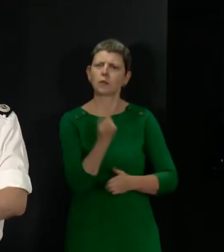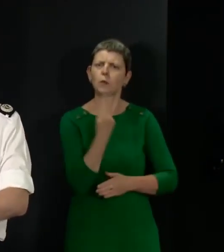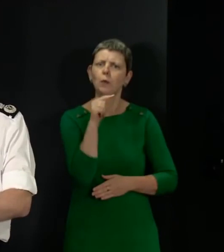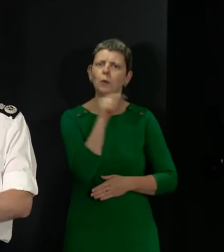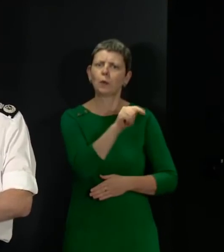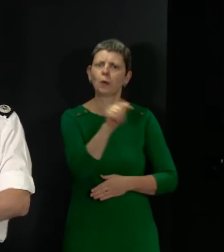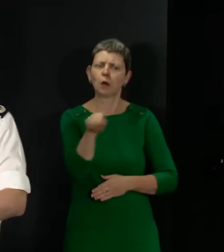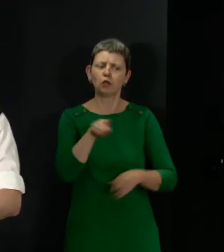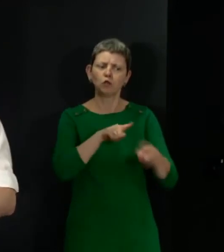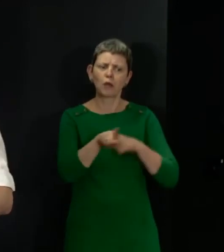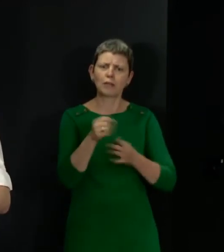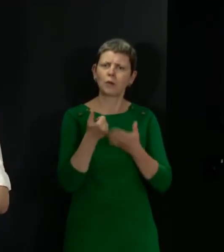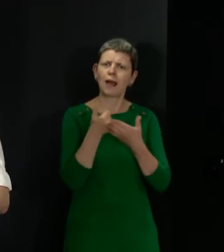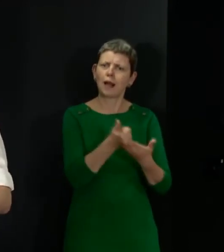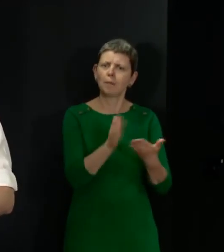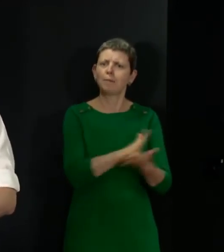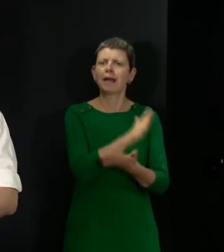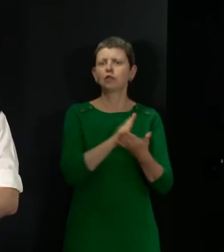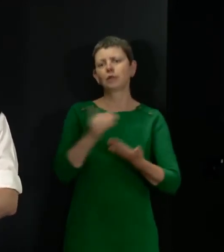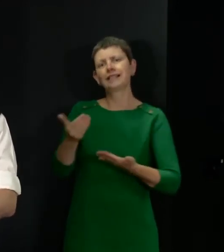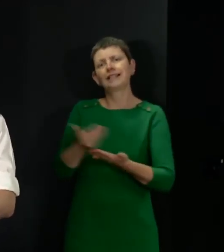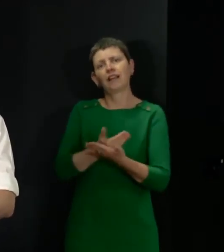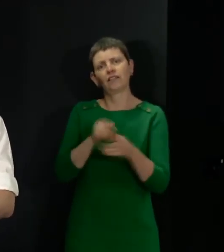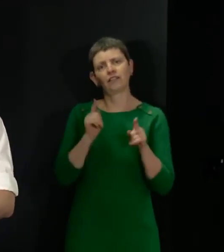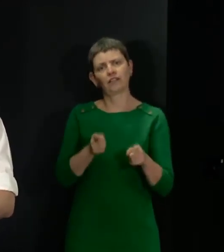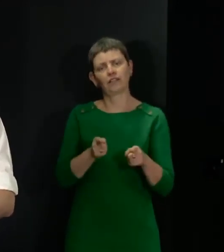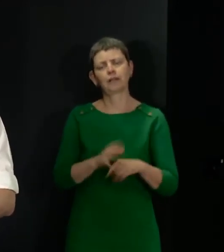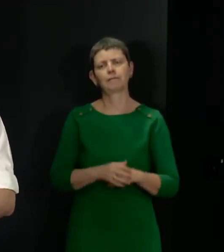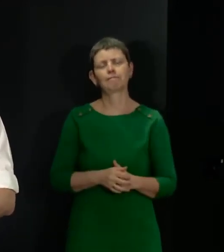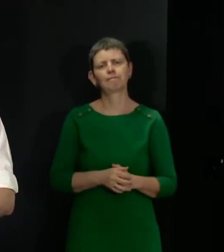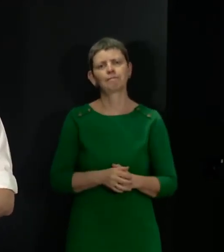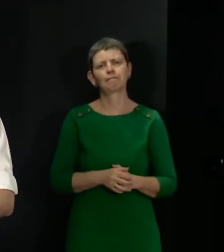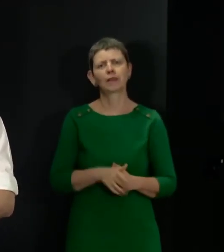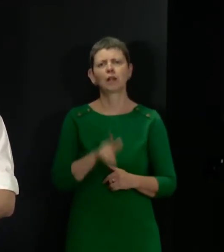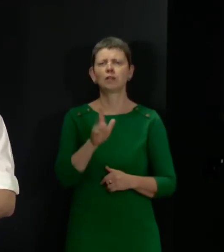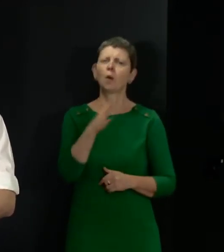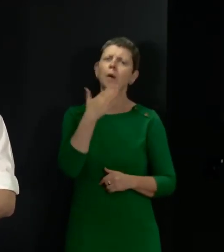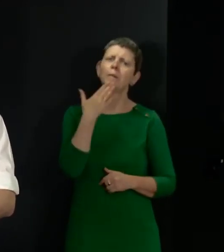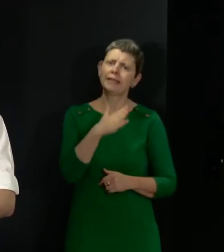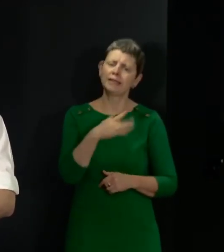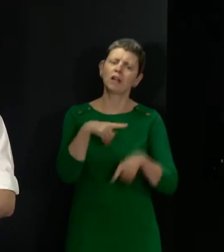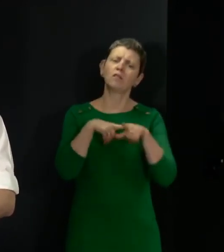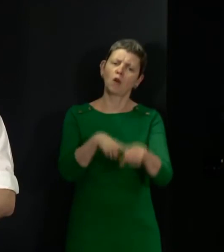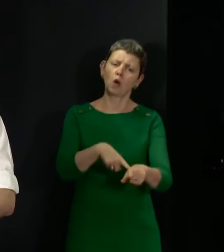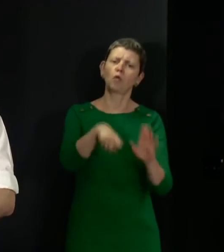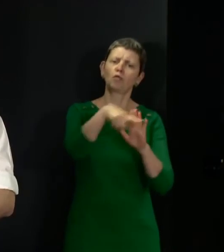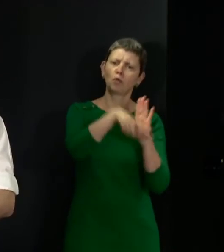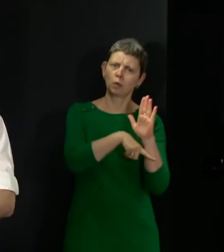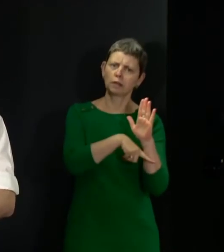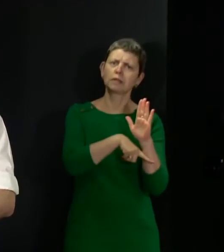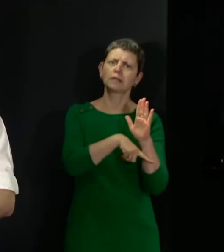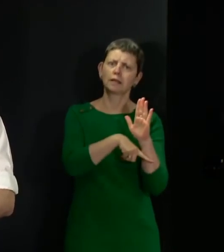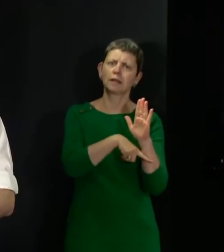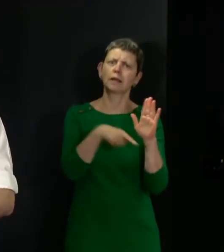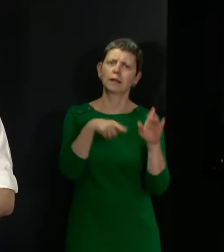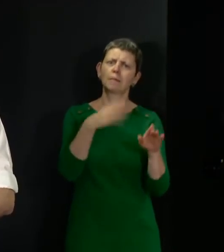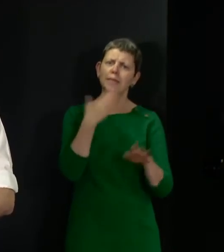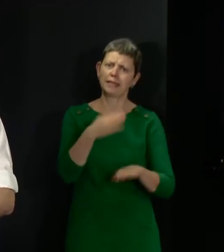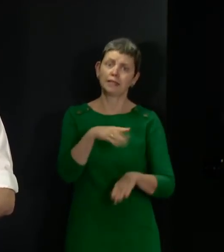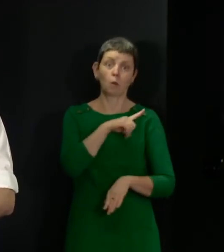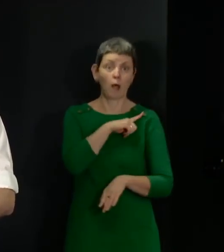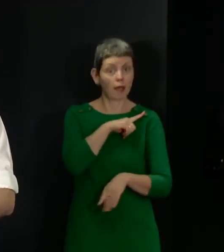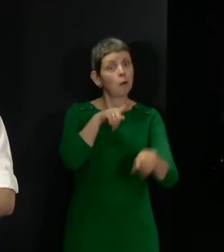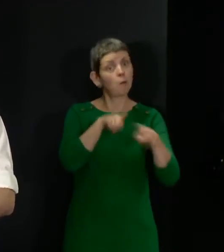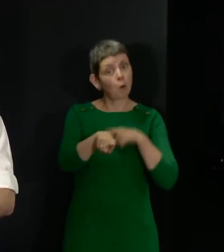to do that in a safe manner. I urge everyone to follow the regulations and guidance, as the majority of have